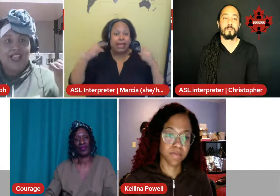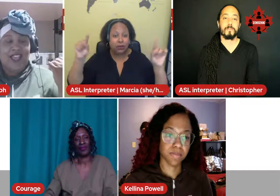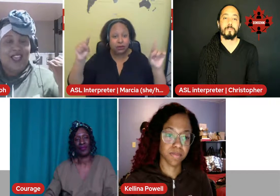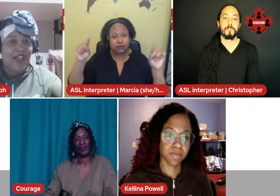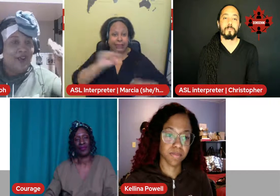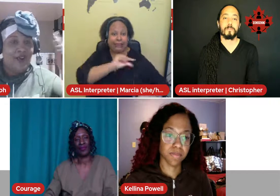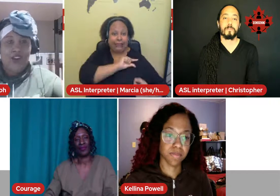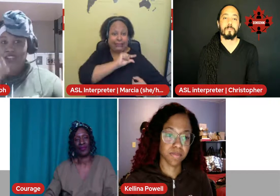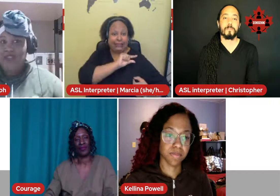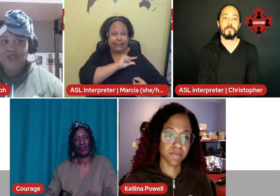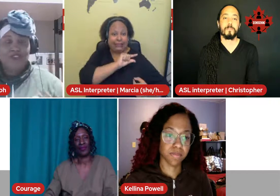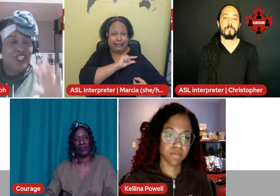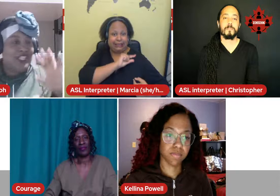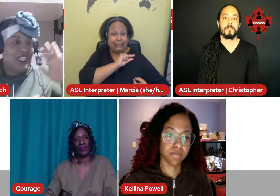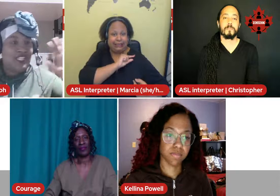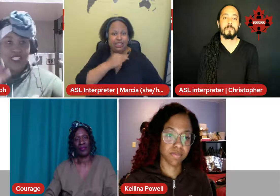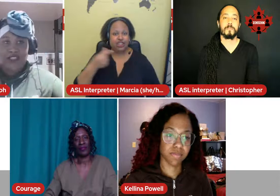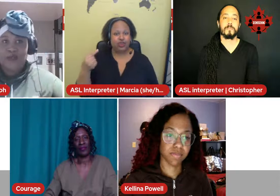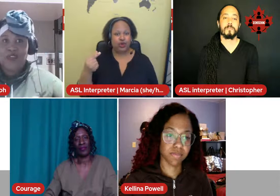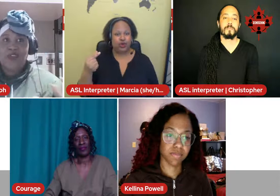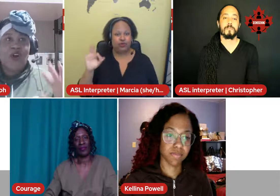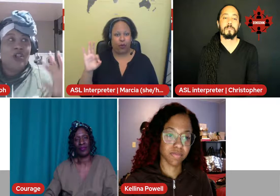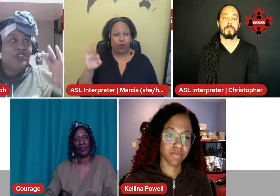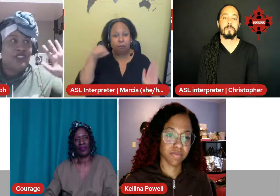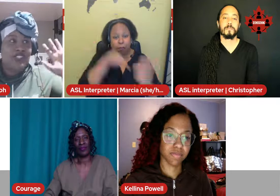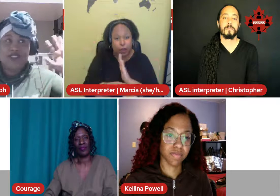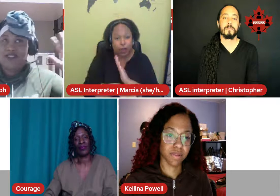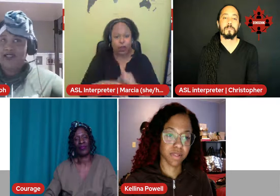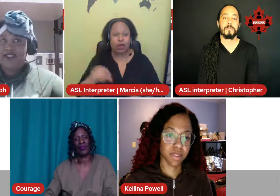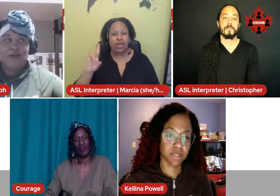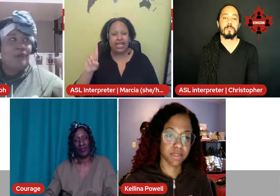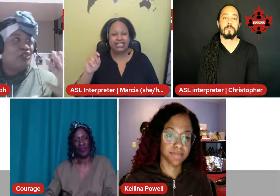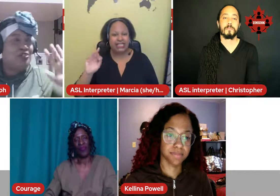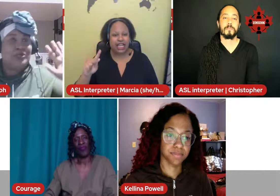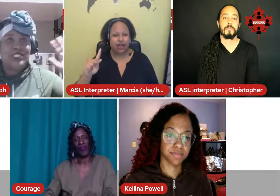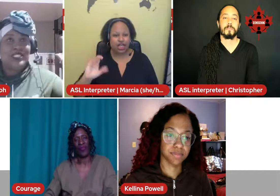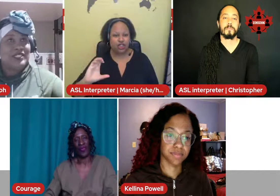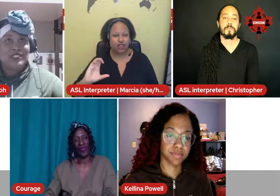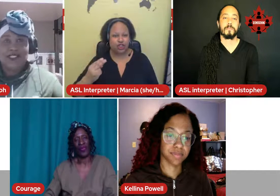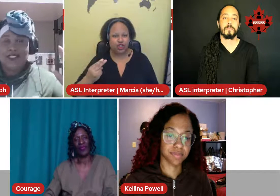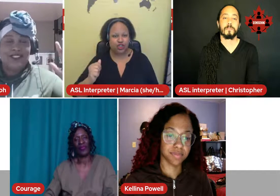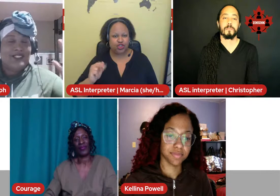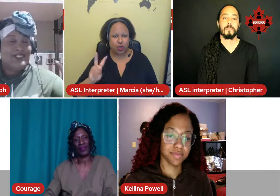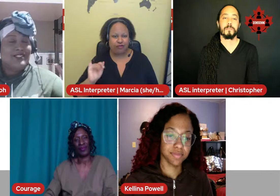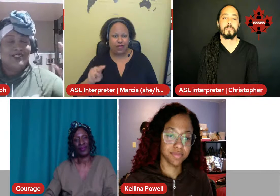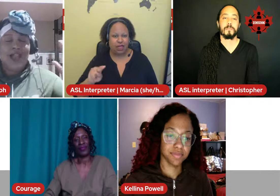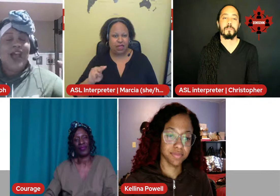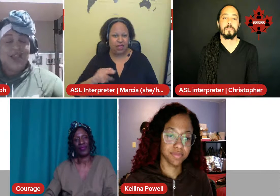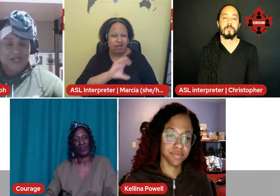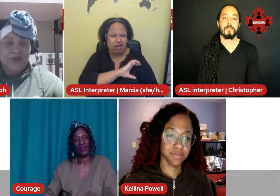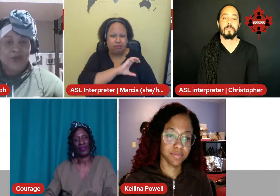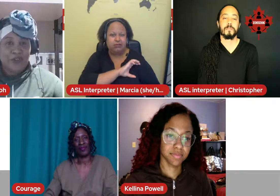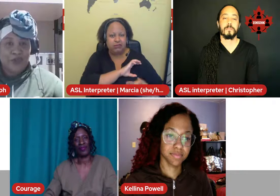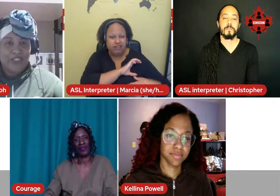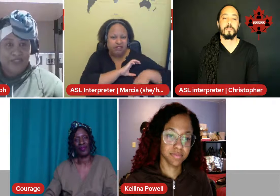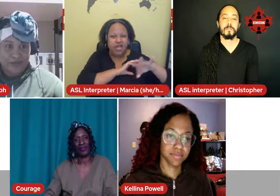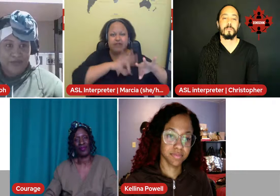How are you feeling and dealing with all of these tumultuous times that we're going through